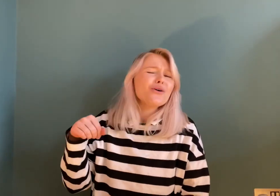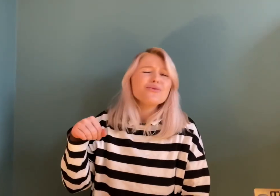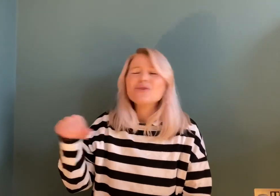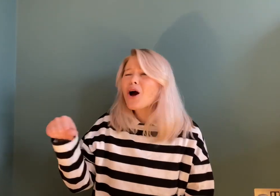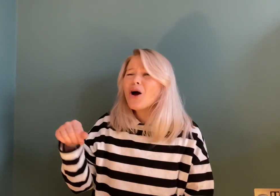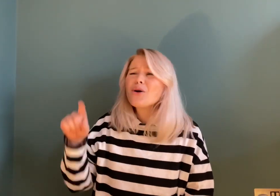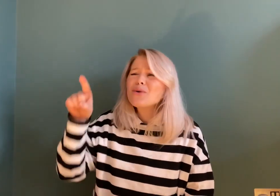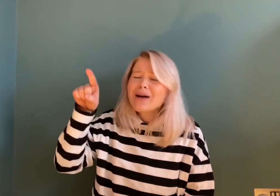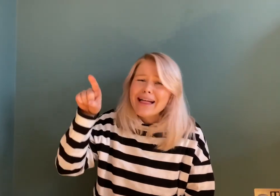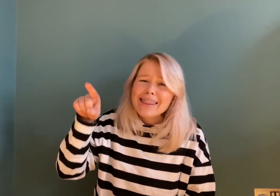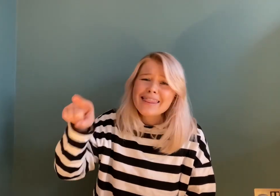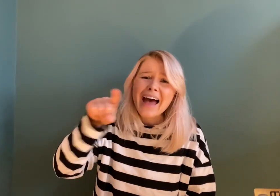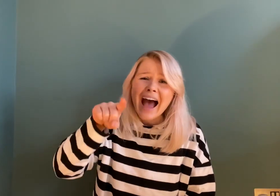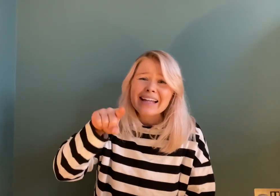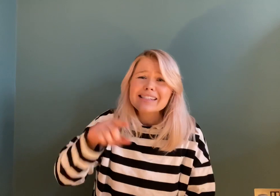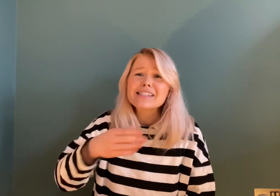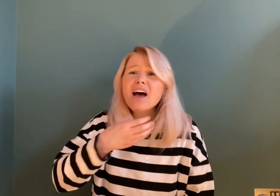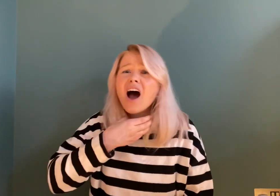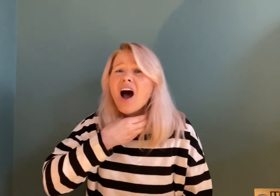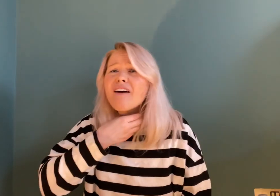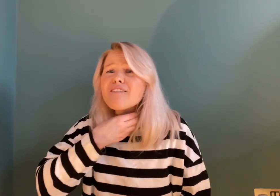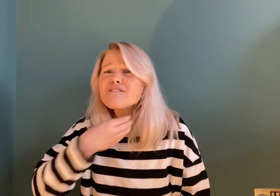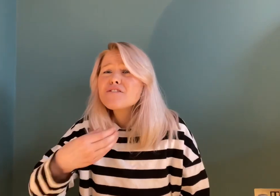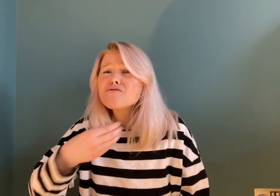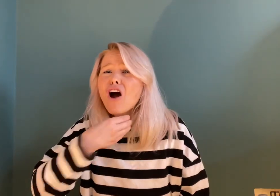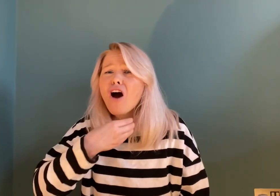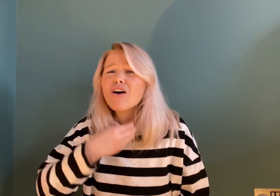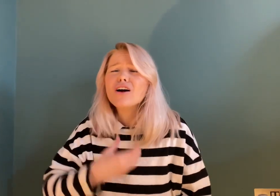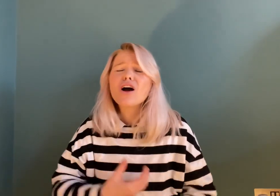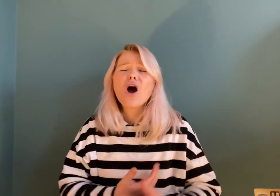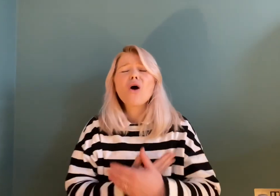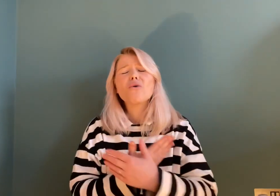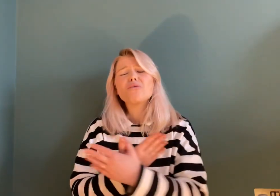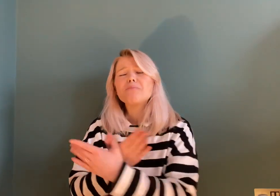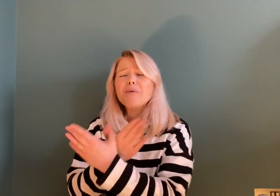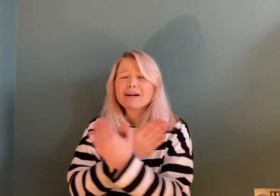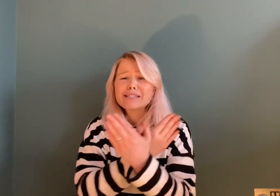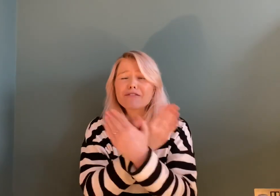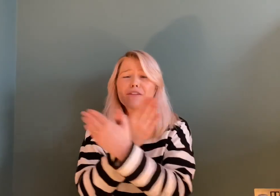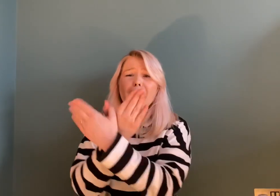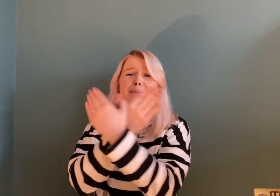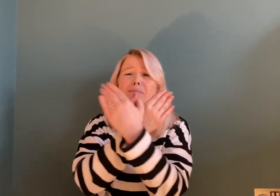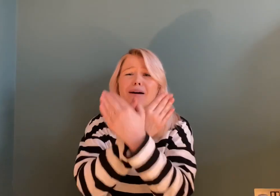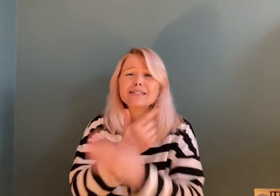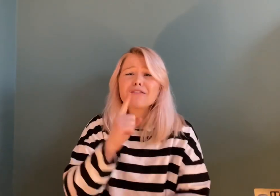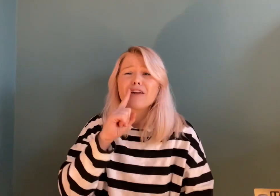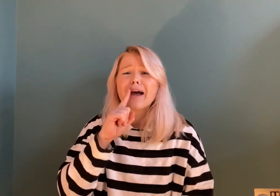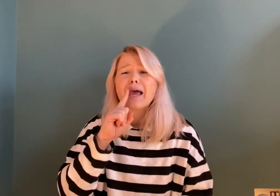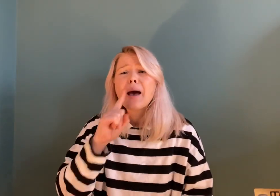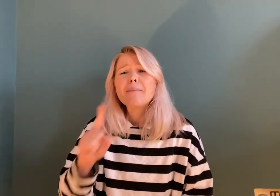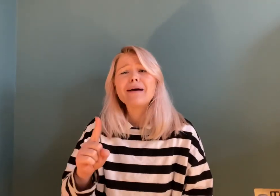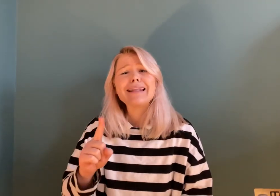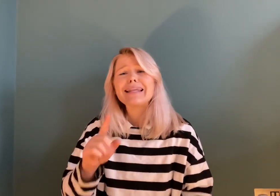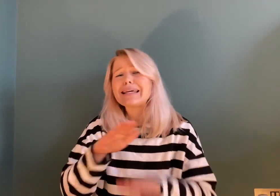no, that's a frog. Oh, butterfly, butterfly, please